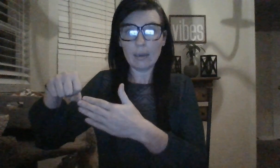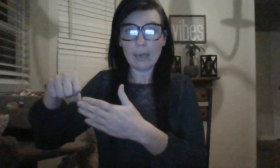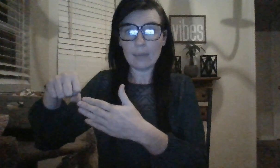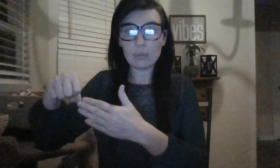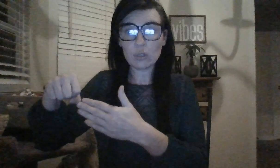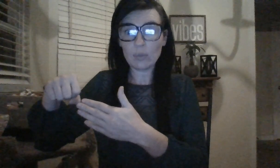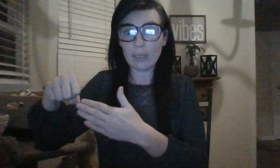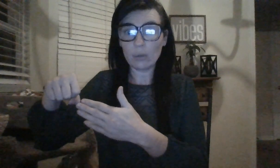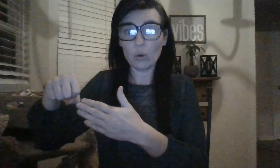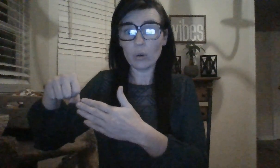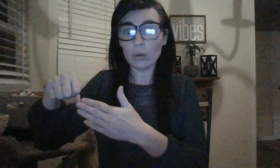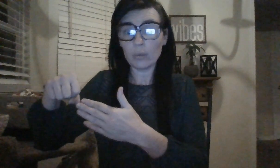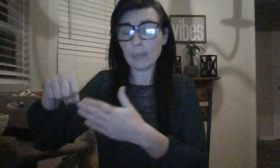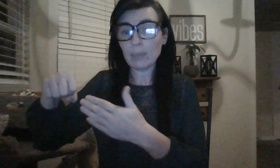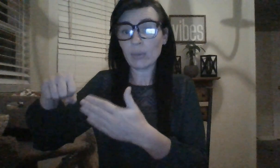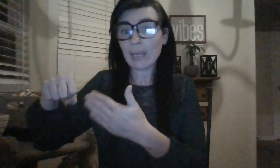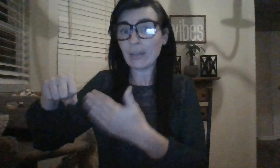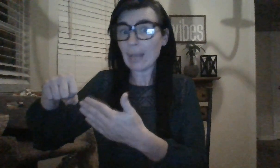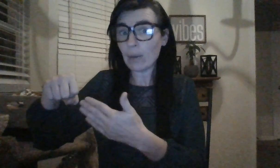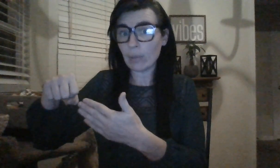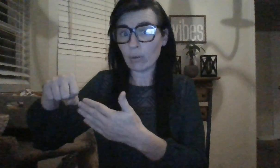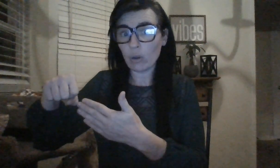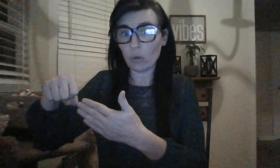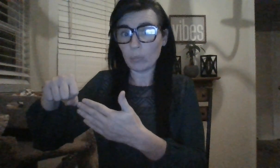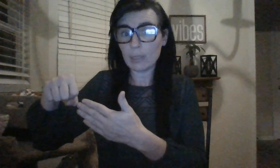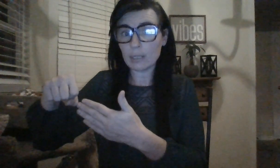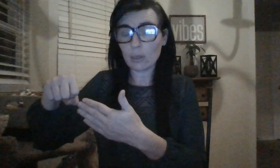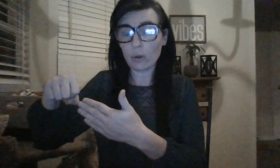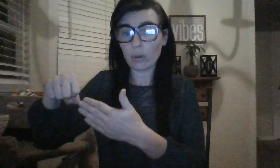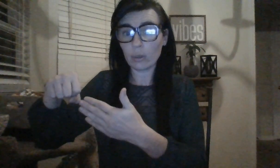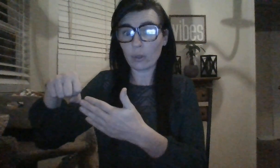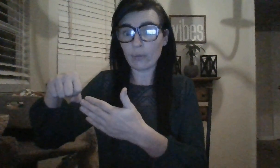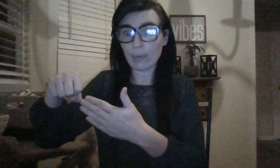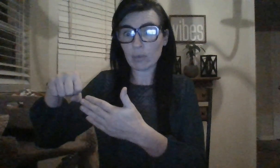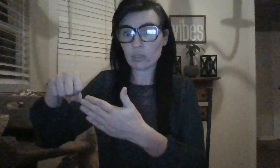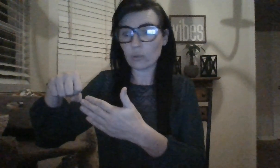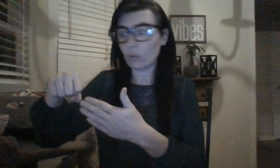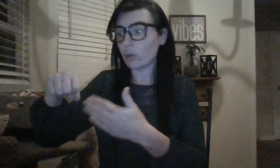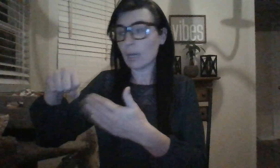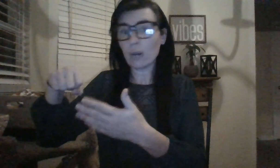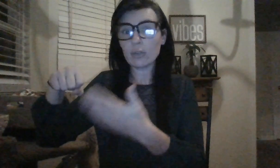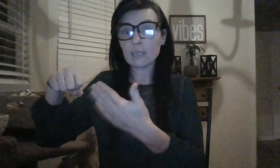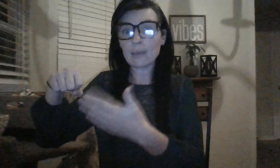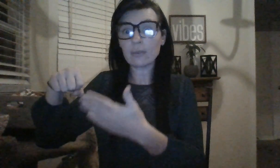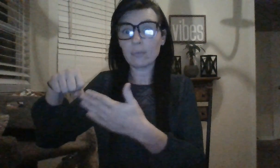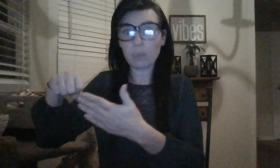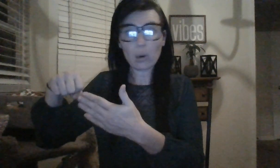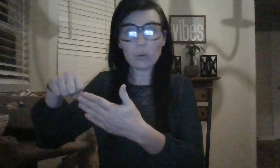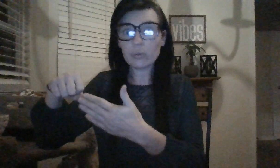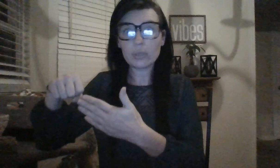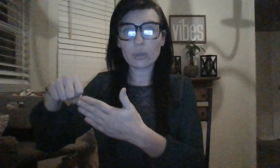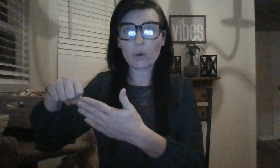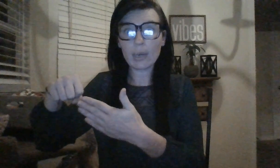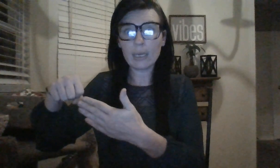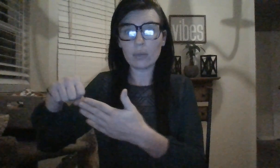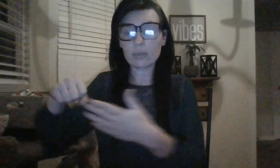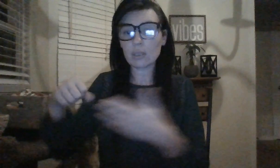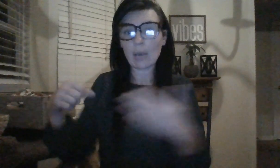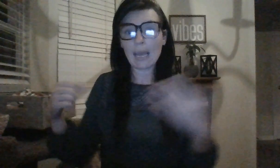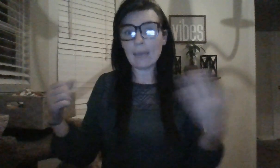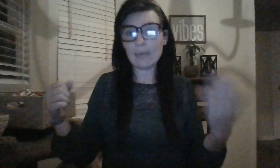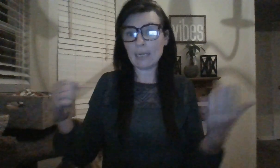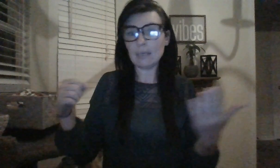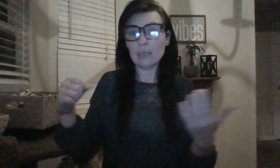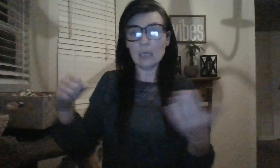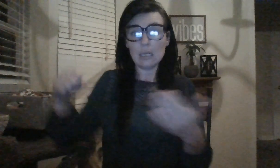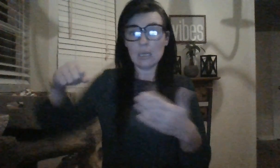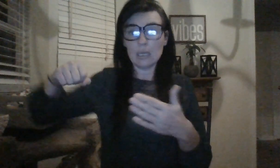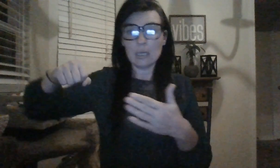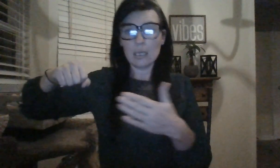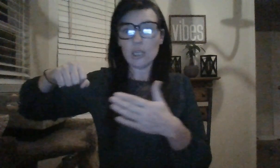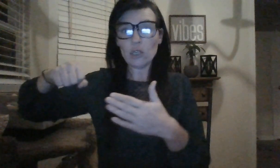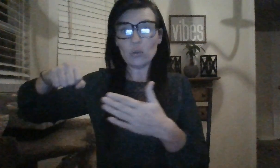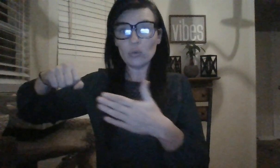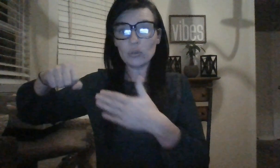I'm presuming. Or people they allow in their home is low vibrational. I heard it's about to burn to the ground. So I mean, huge.